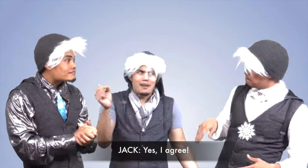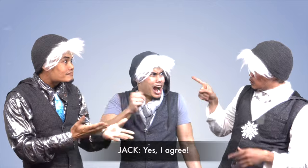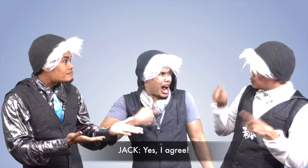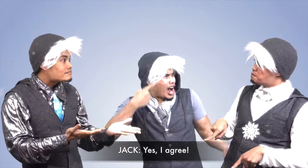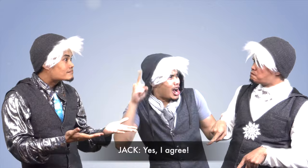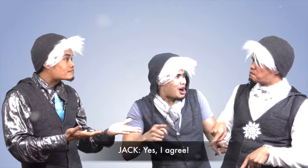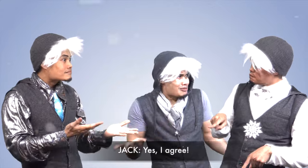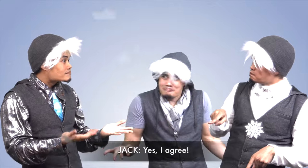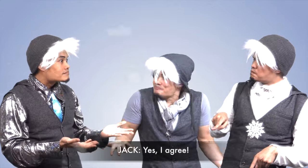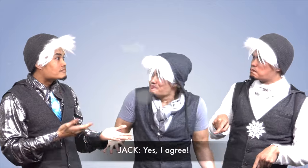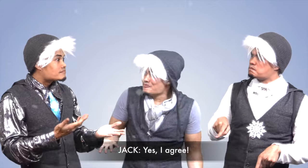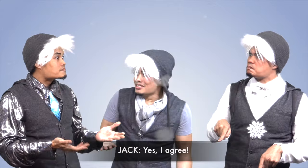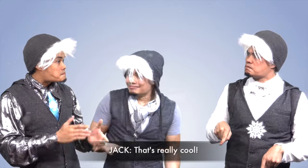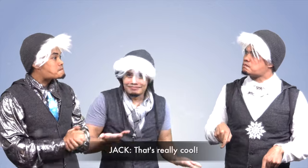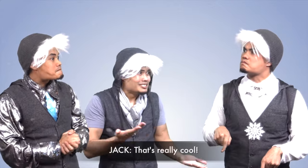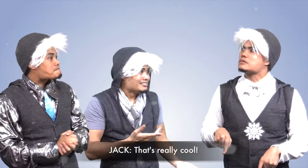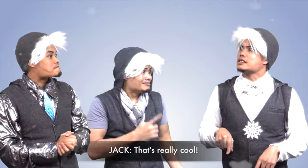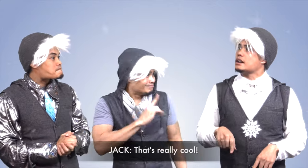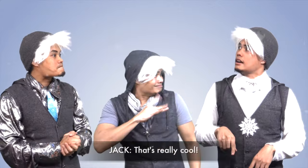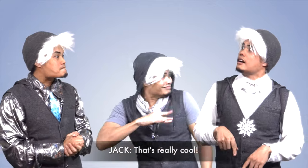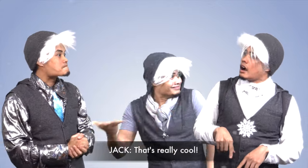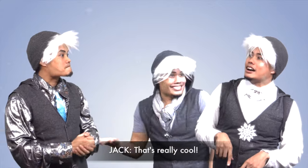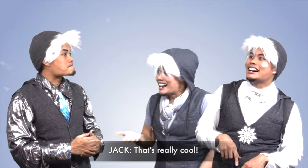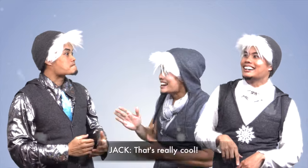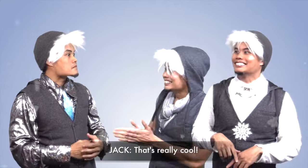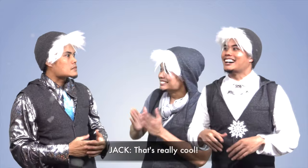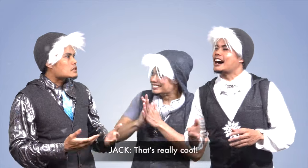Yes, I agree! That is so cool!